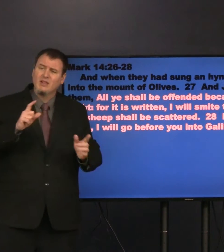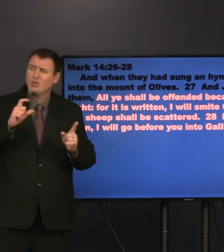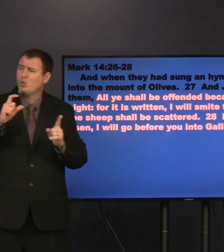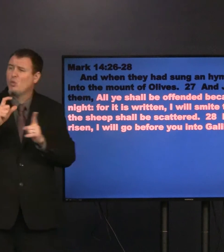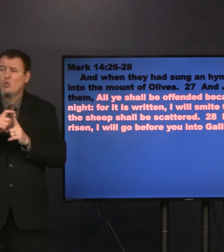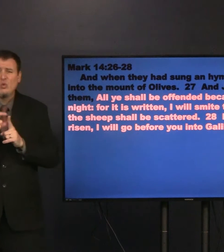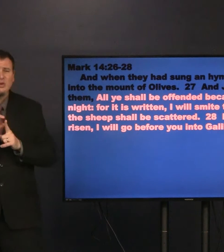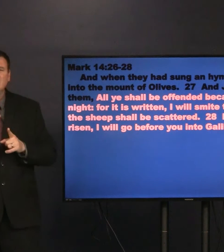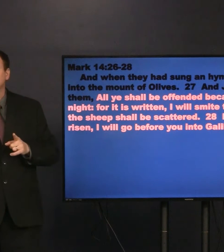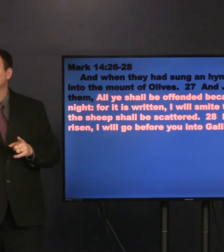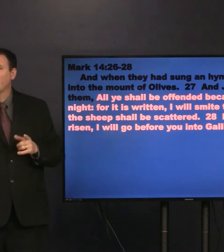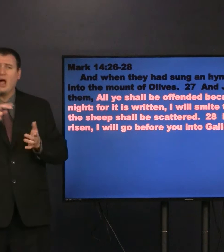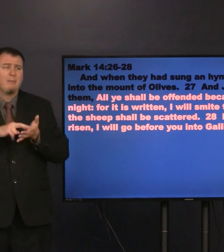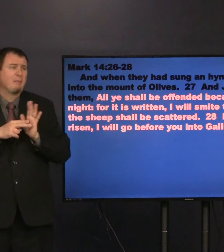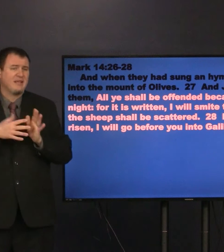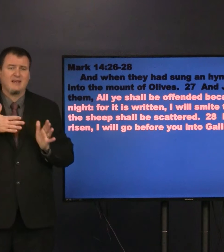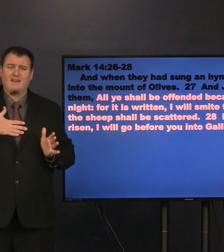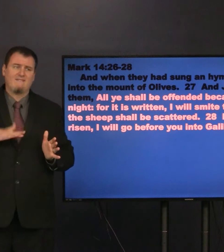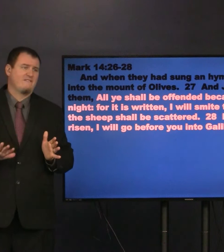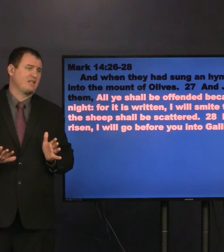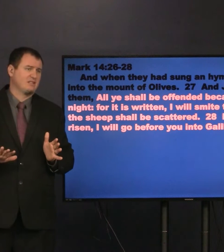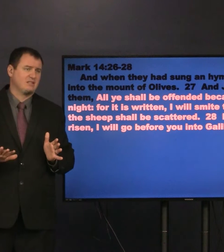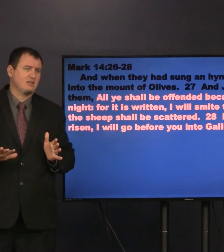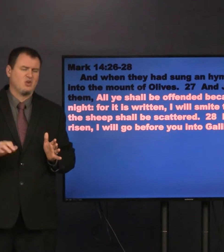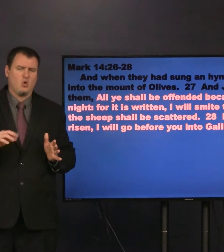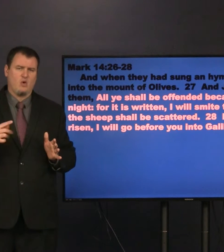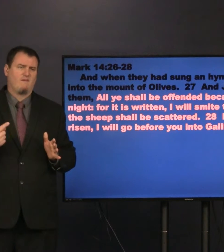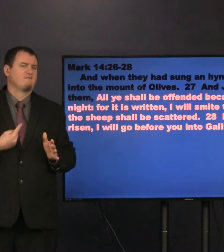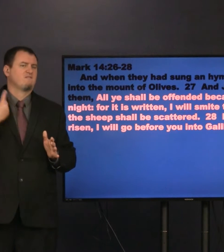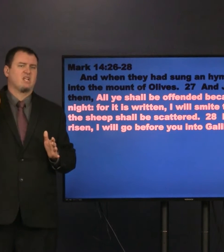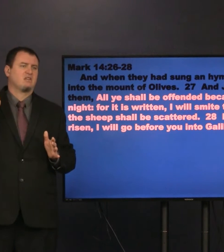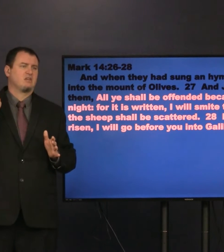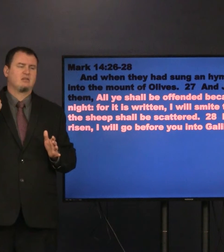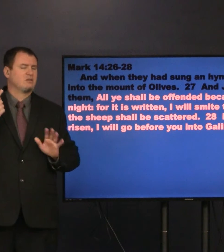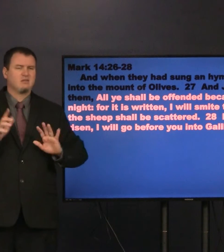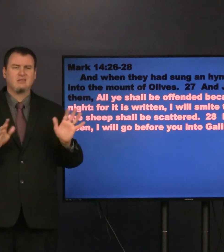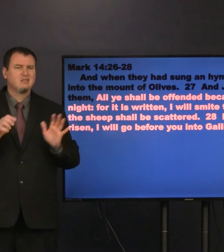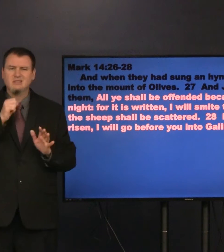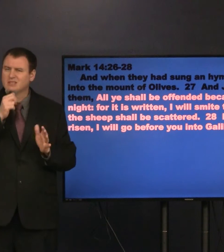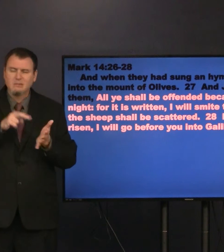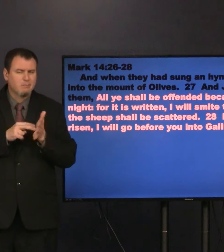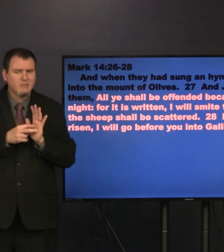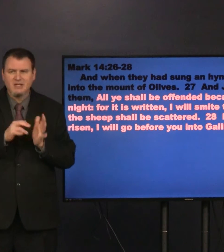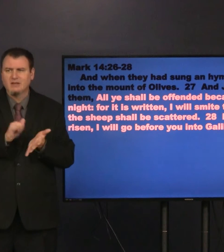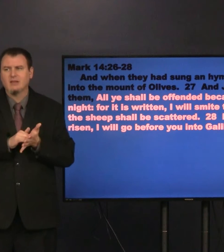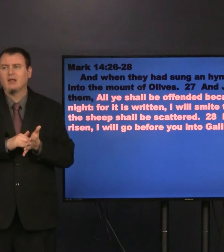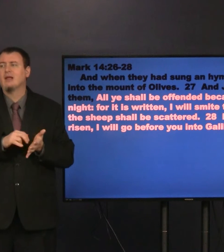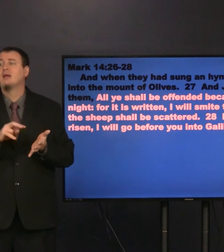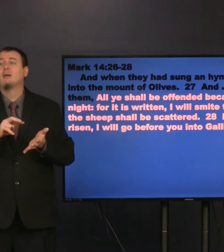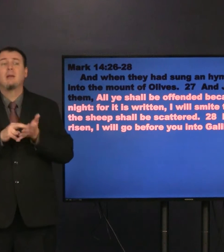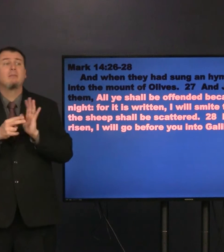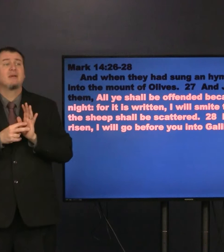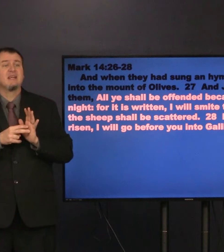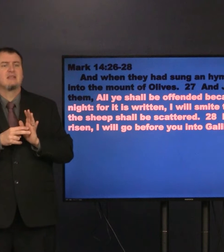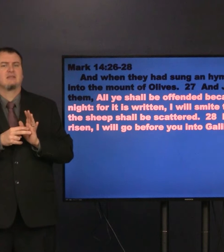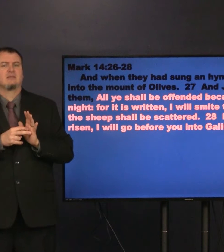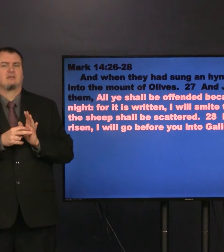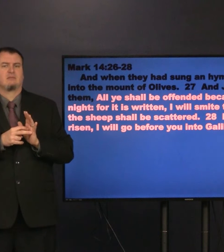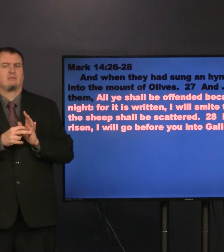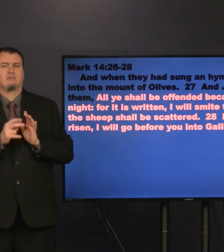Really, the word doesn't mean offended or take offense. That's not what it means. It means